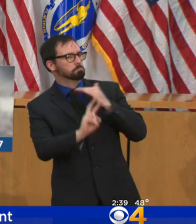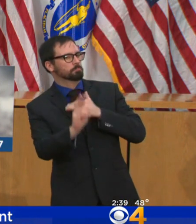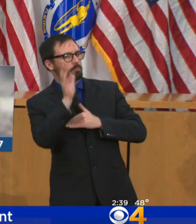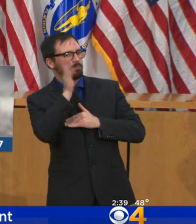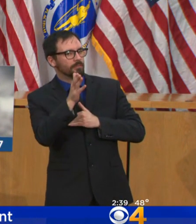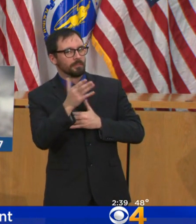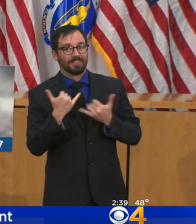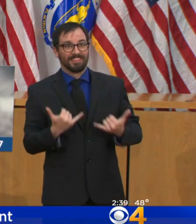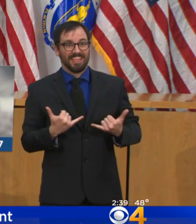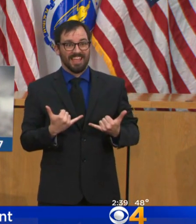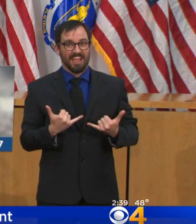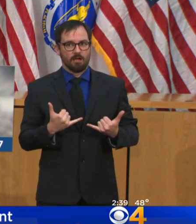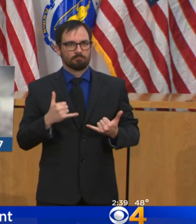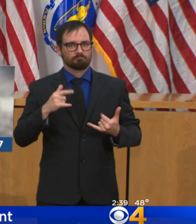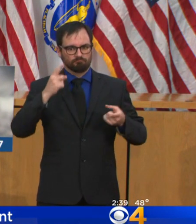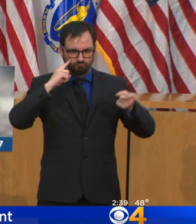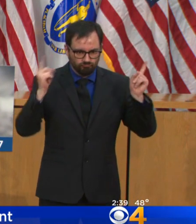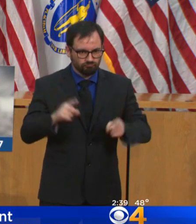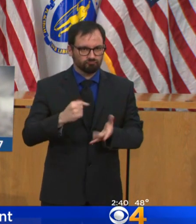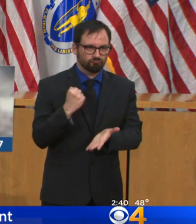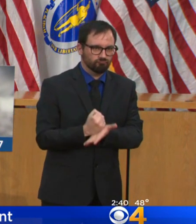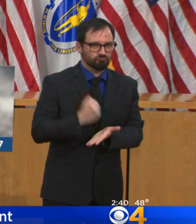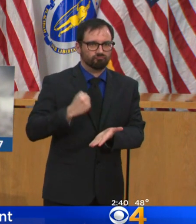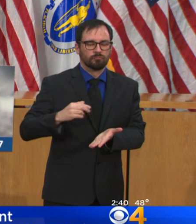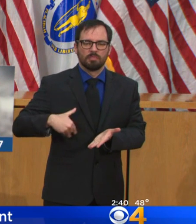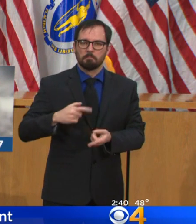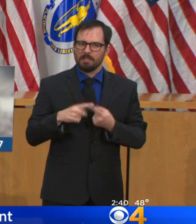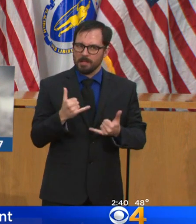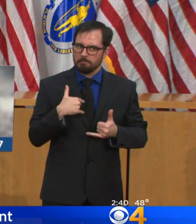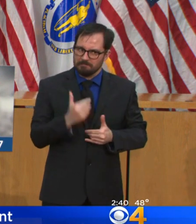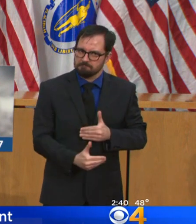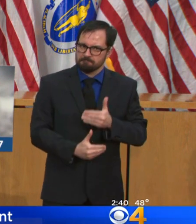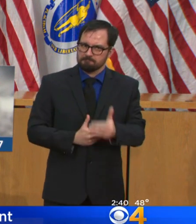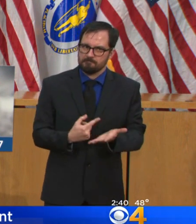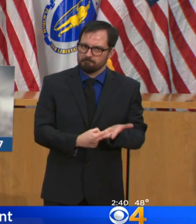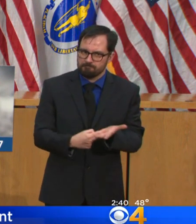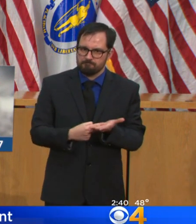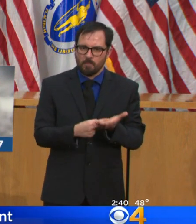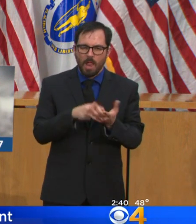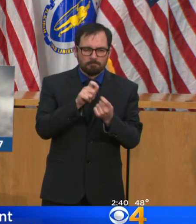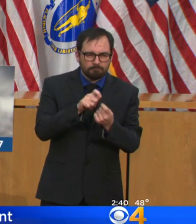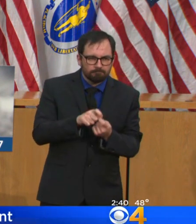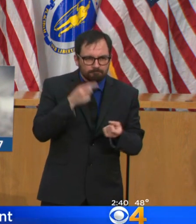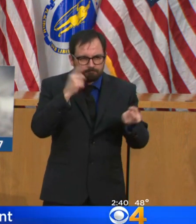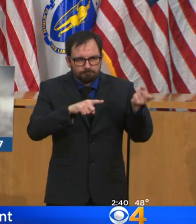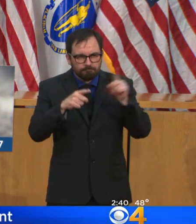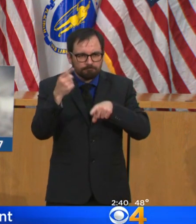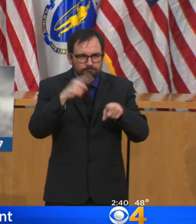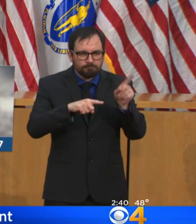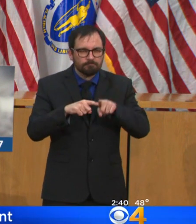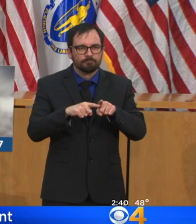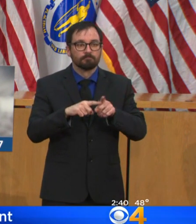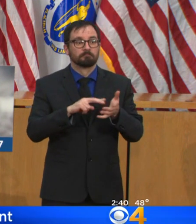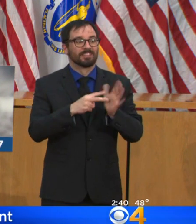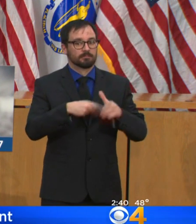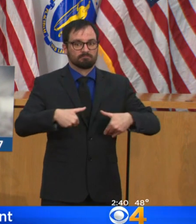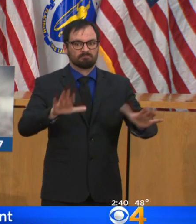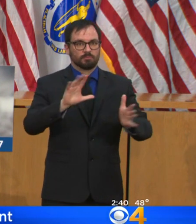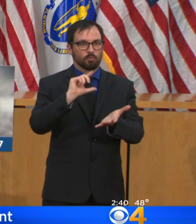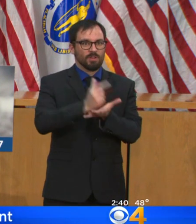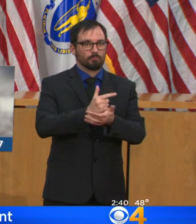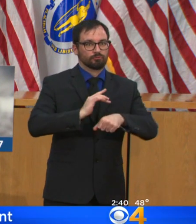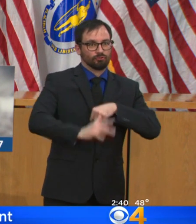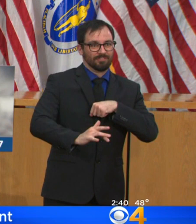be. But we will be prepared if the schools graduate early to provide 90-day provisional licenses